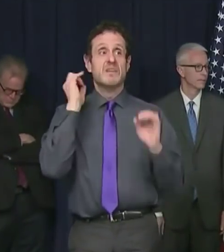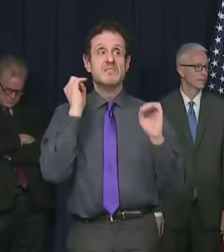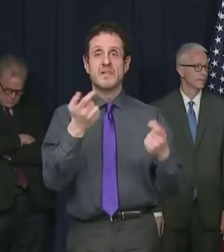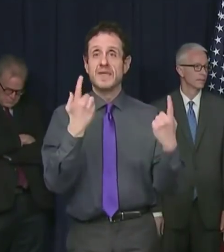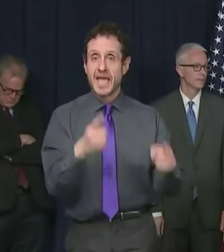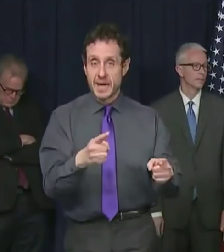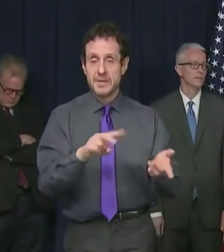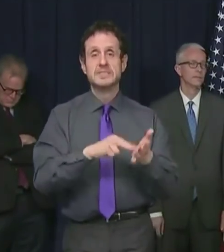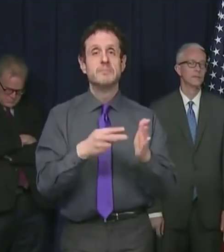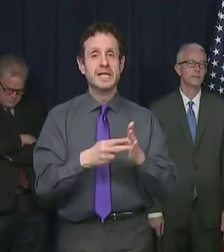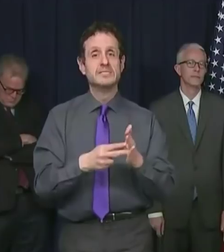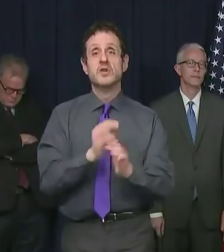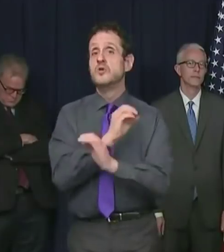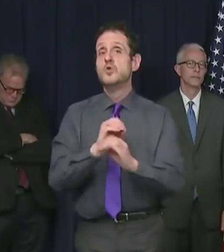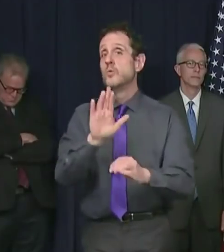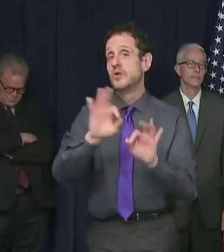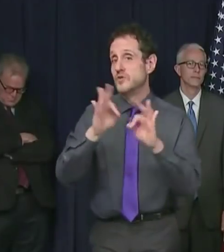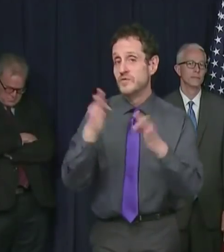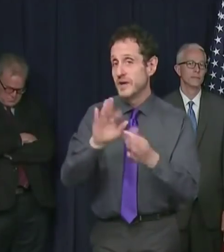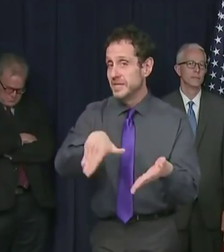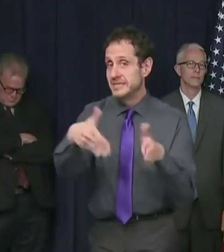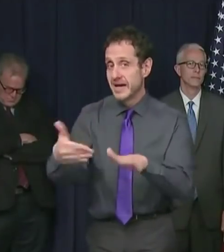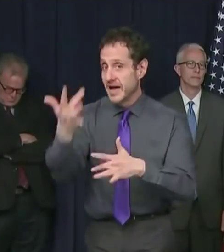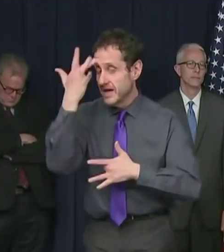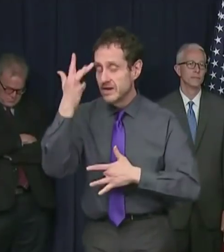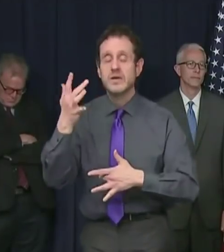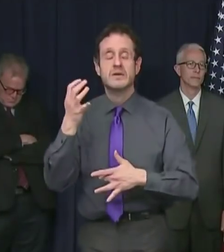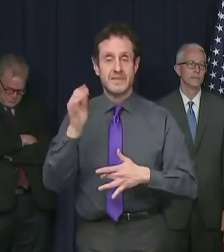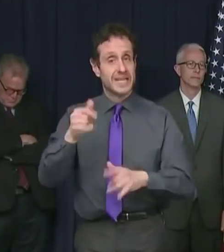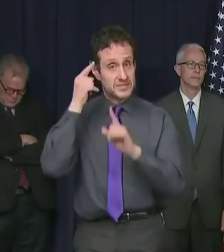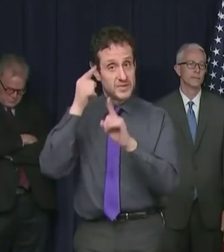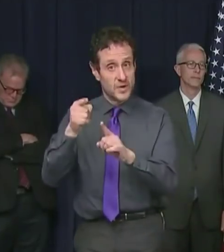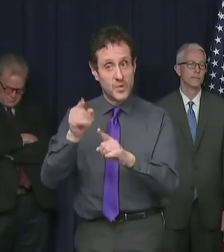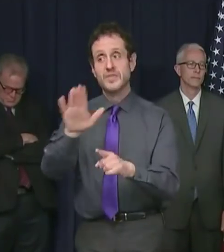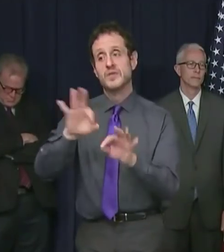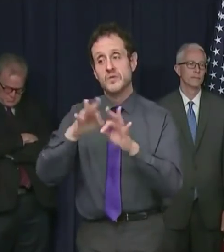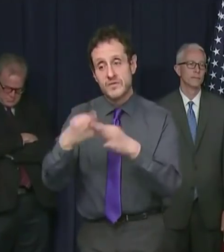that nothing happened to your family. And that's what we're going for here.